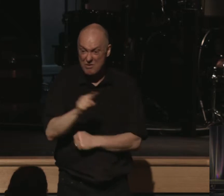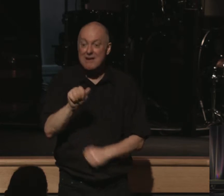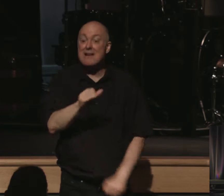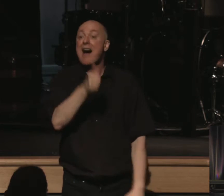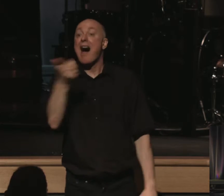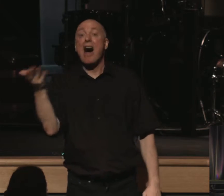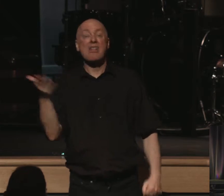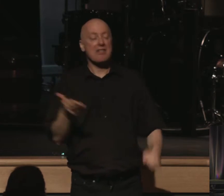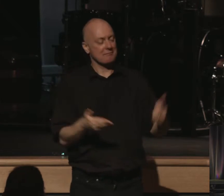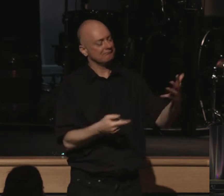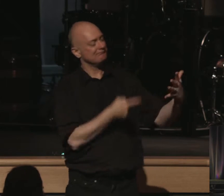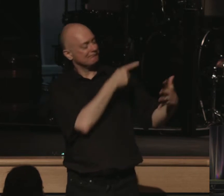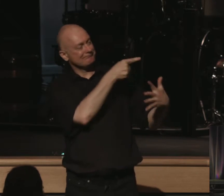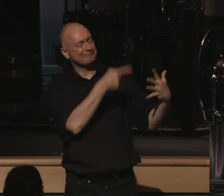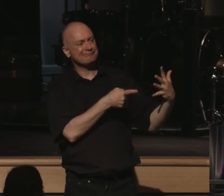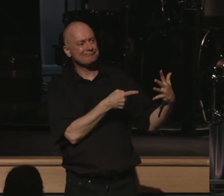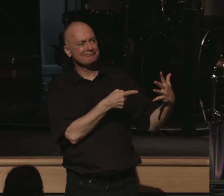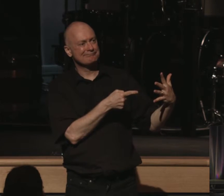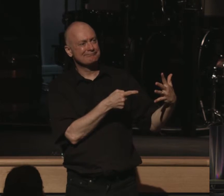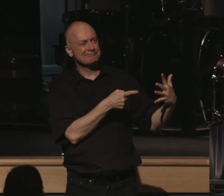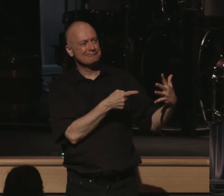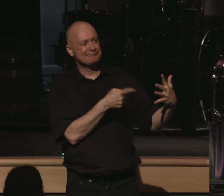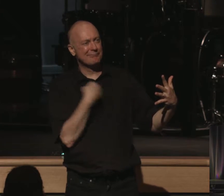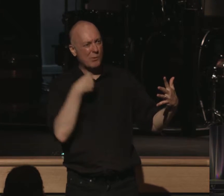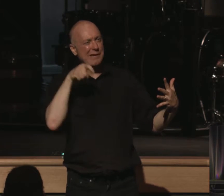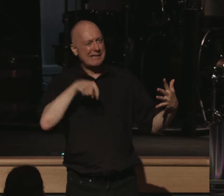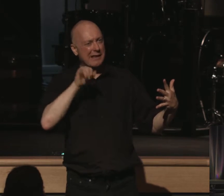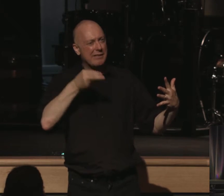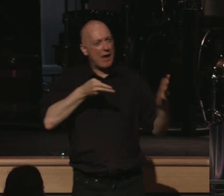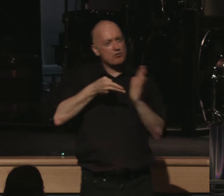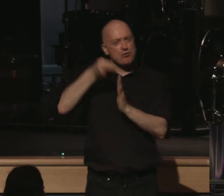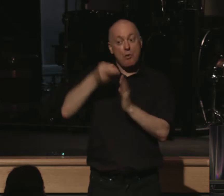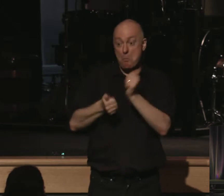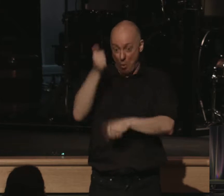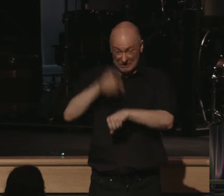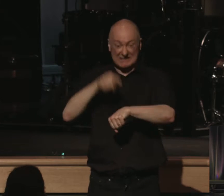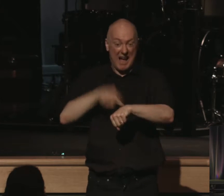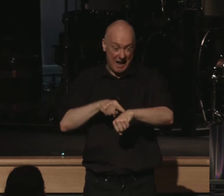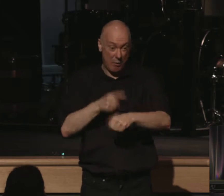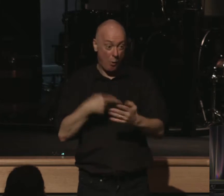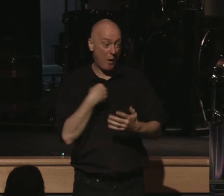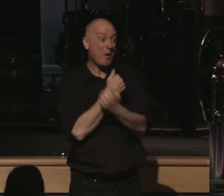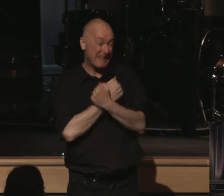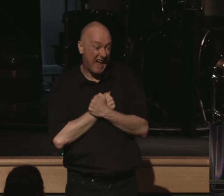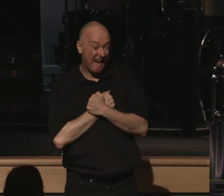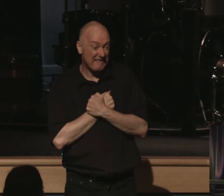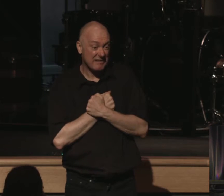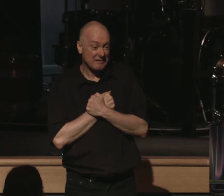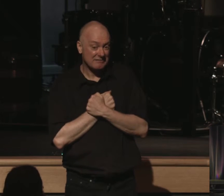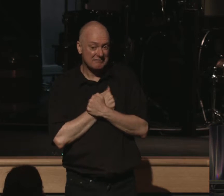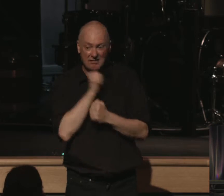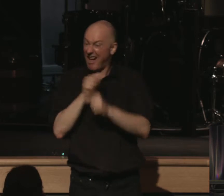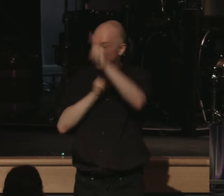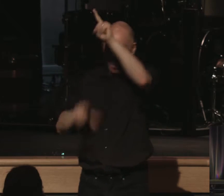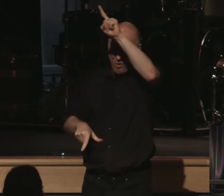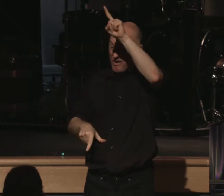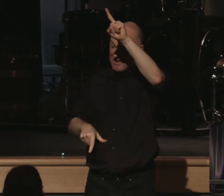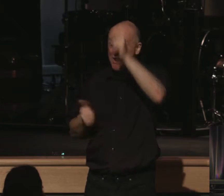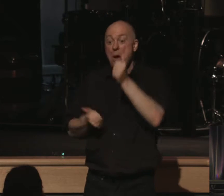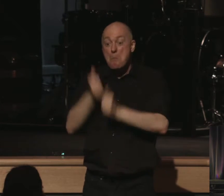thing loving people and say that we need this truth? Most times, what we love is not the Lord. Most times,